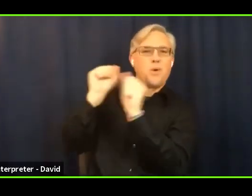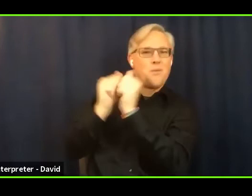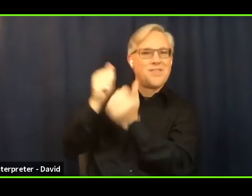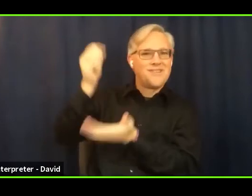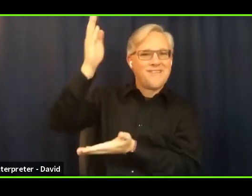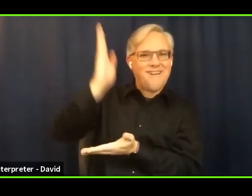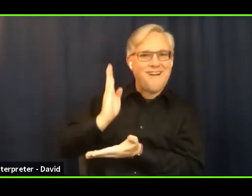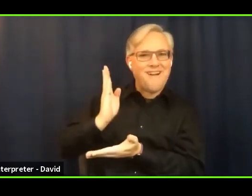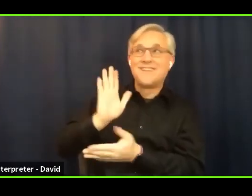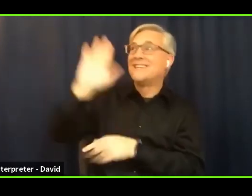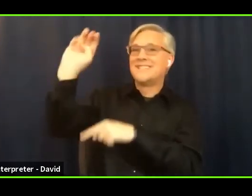us to do.